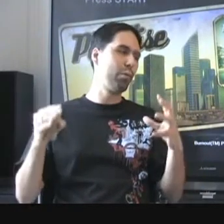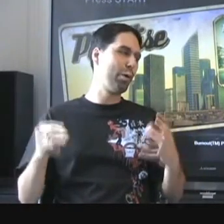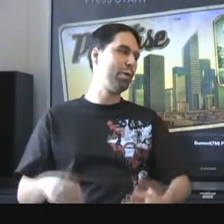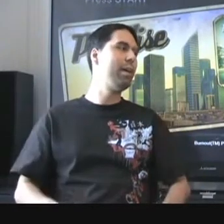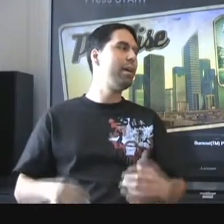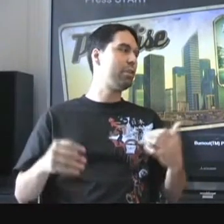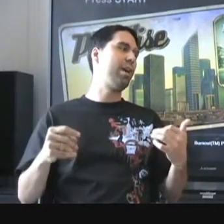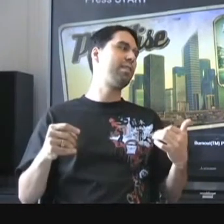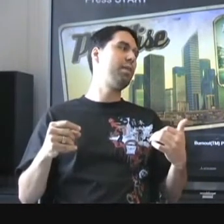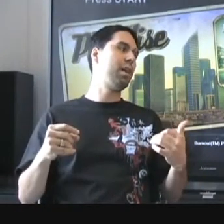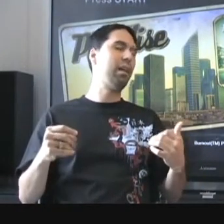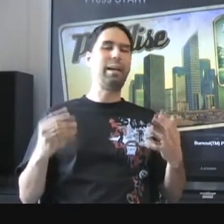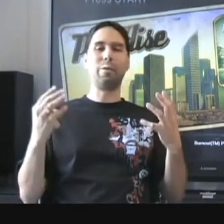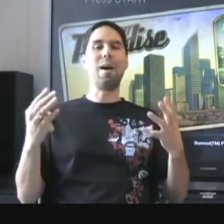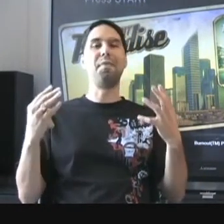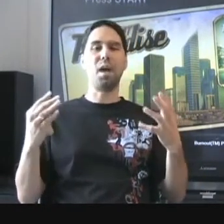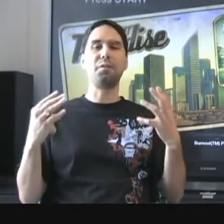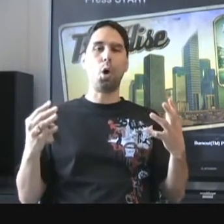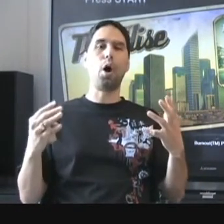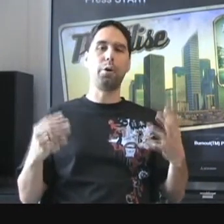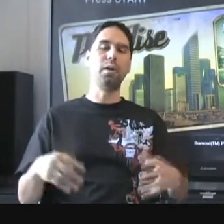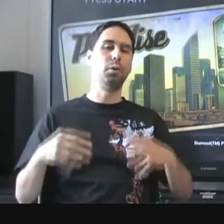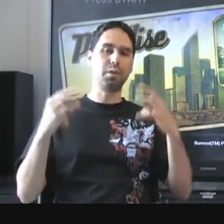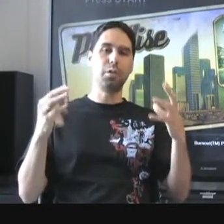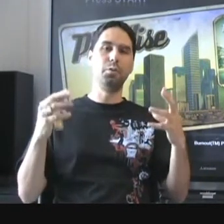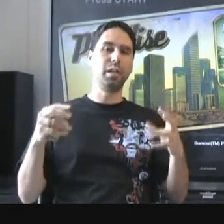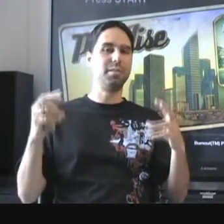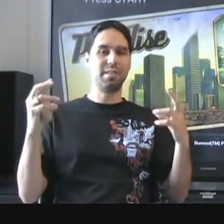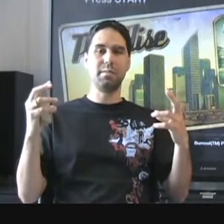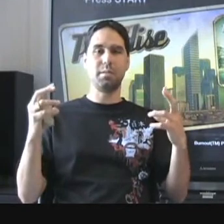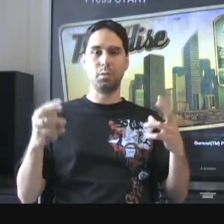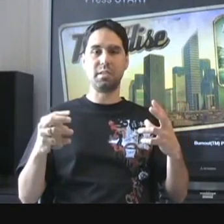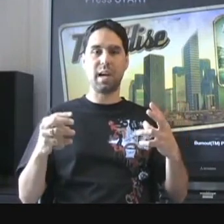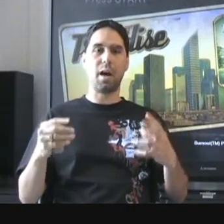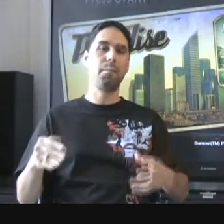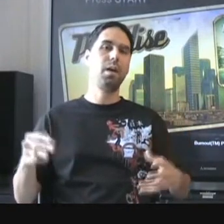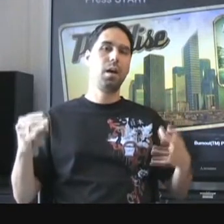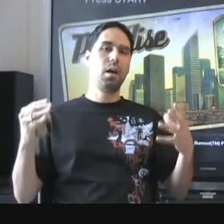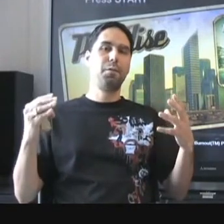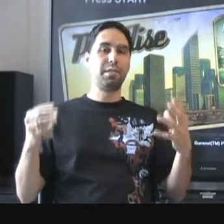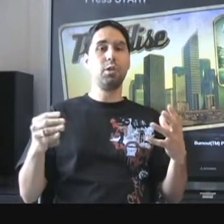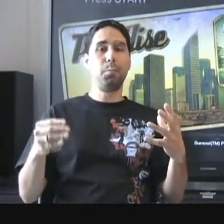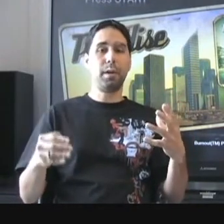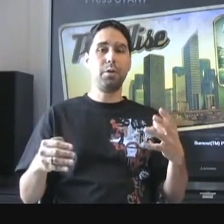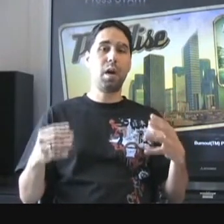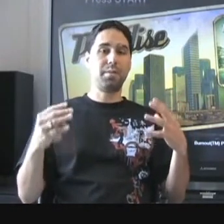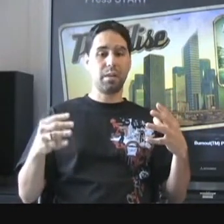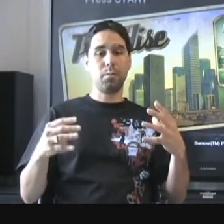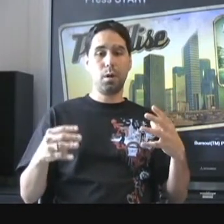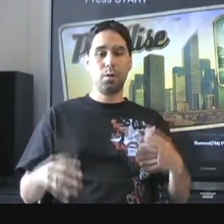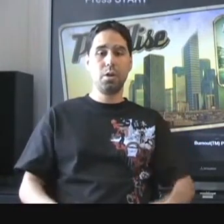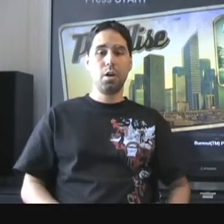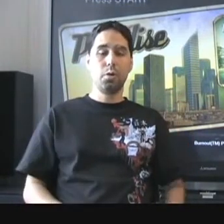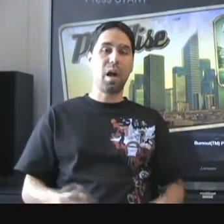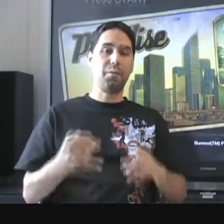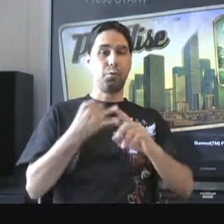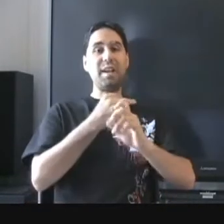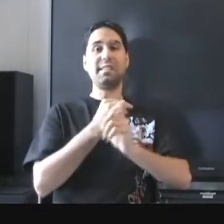world. It tries to be a lot like Grand Theft Auto and those other new games. It just seems to be a new style. For single player you have several modes. You have the races.